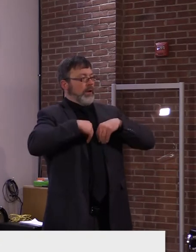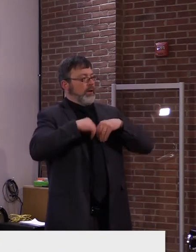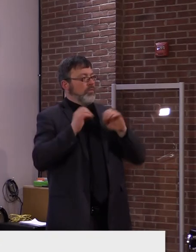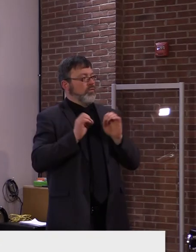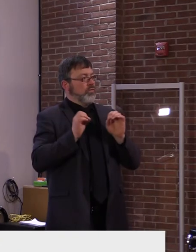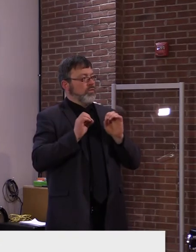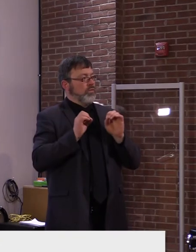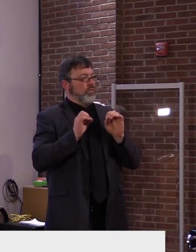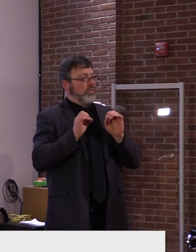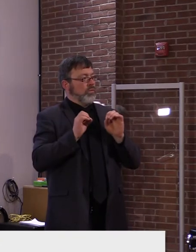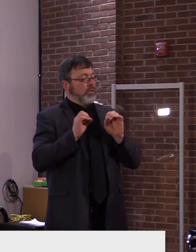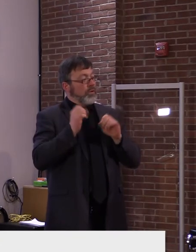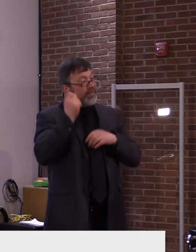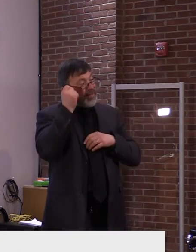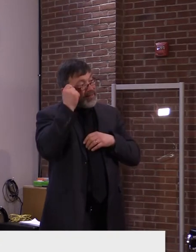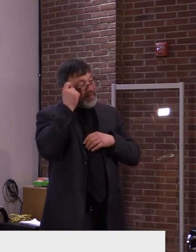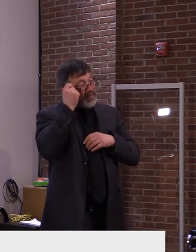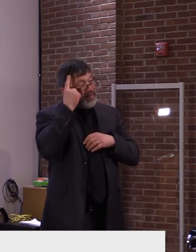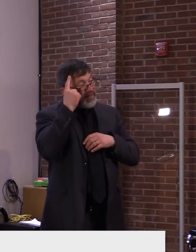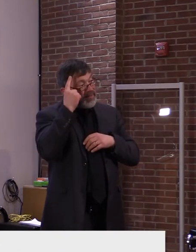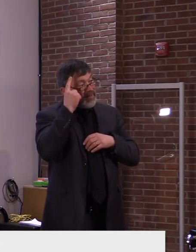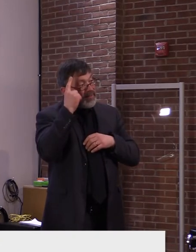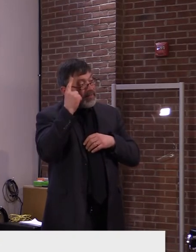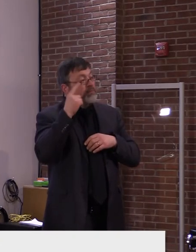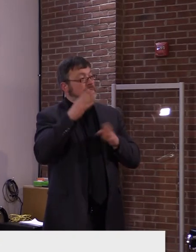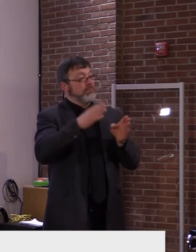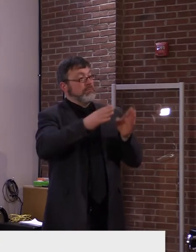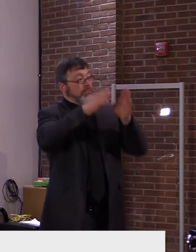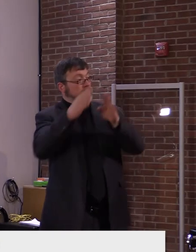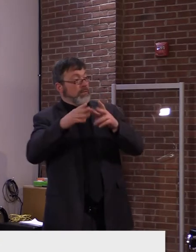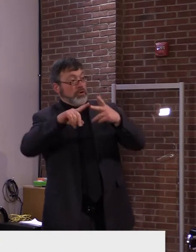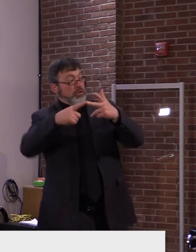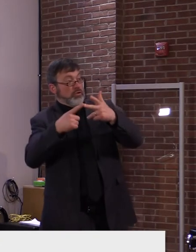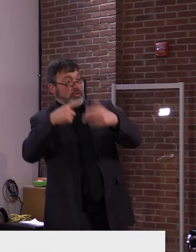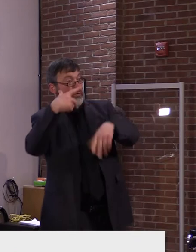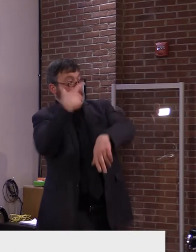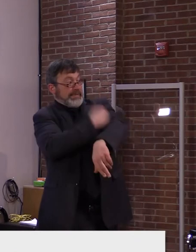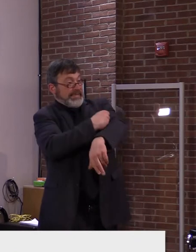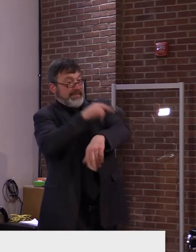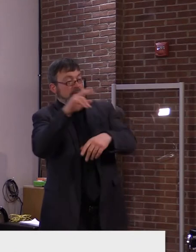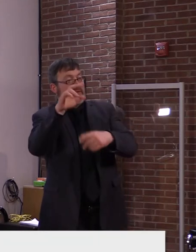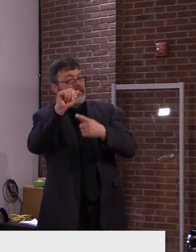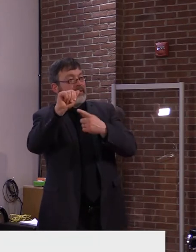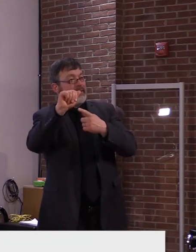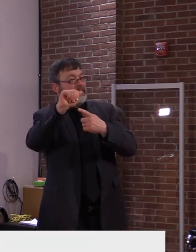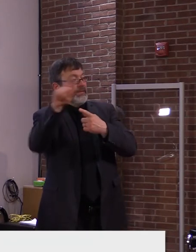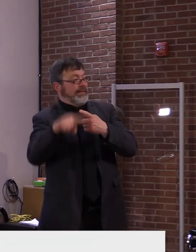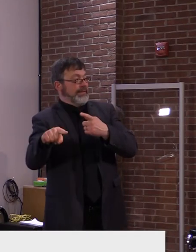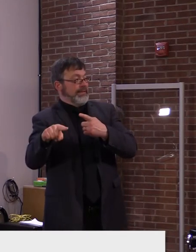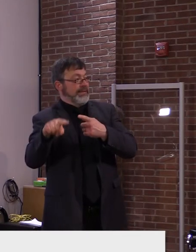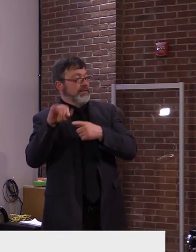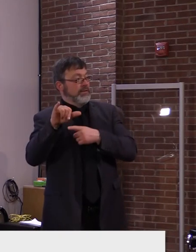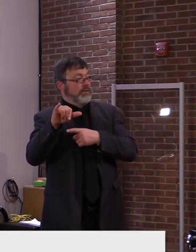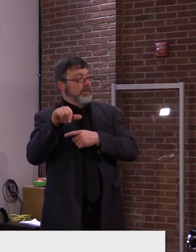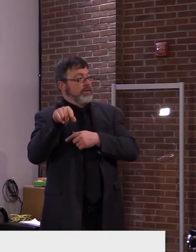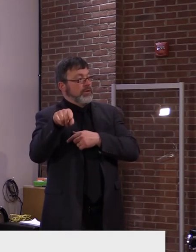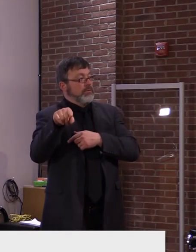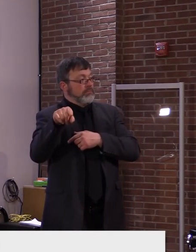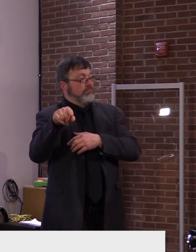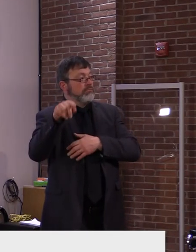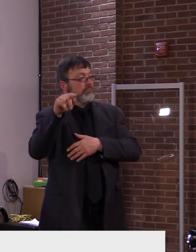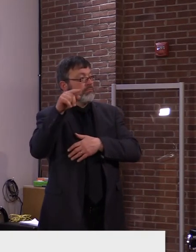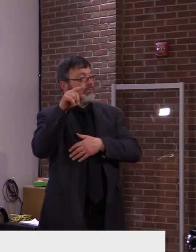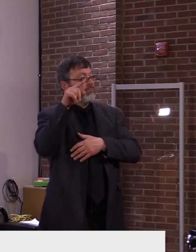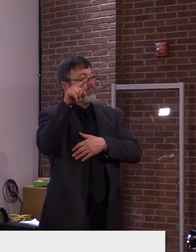the people in their trial, um, did not have any virus detectable on testing after vaccine.